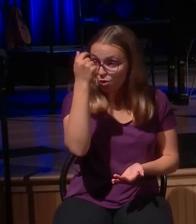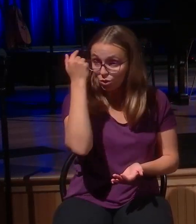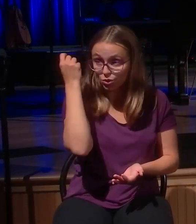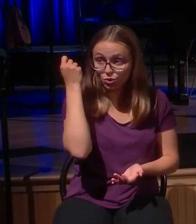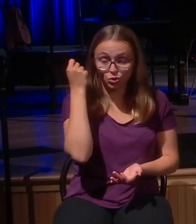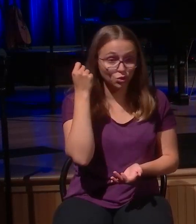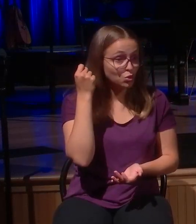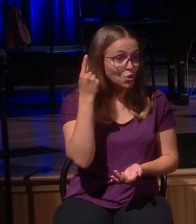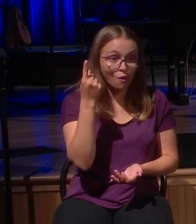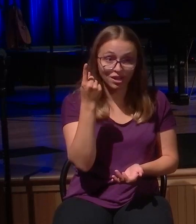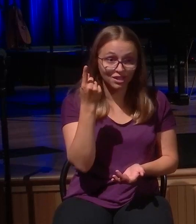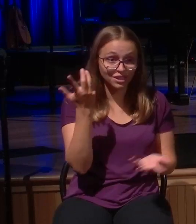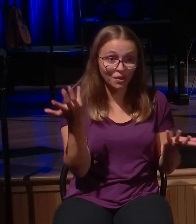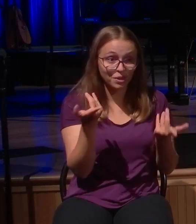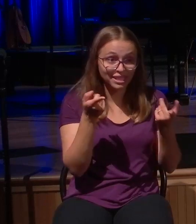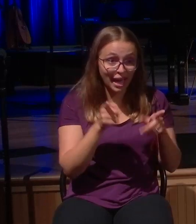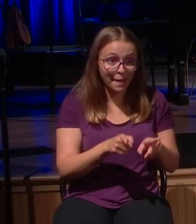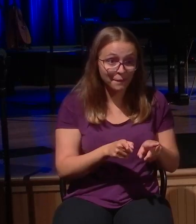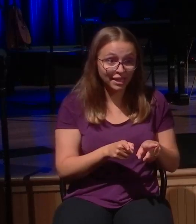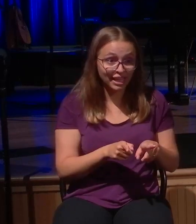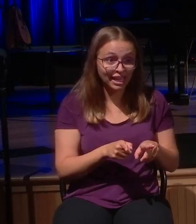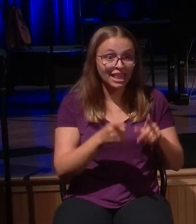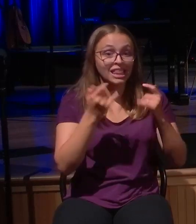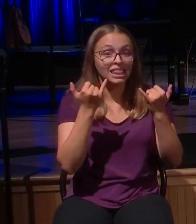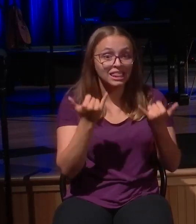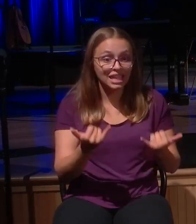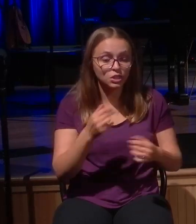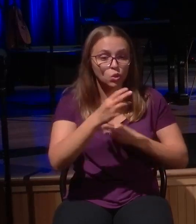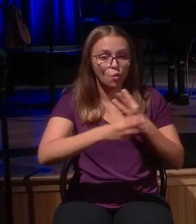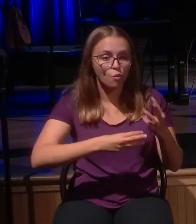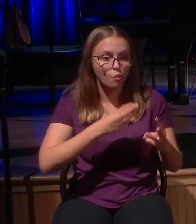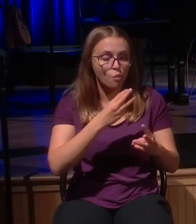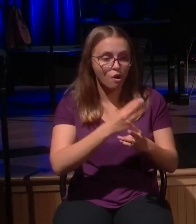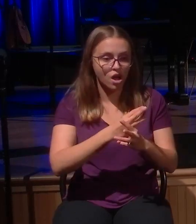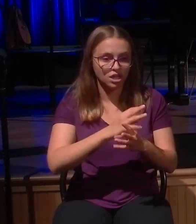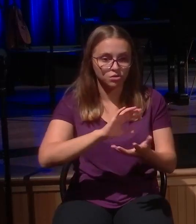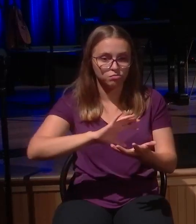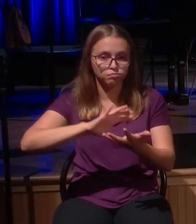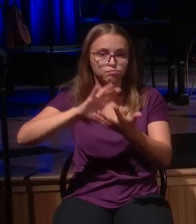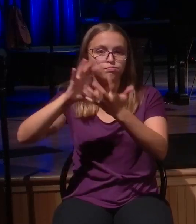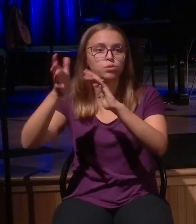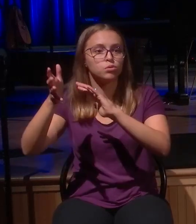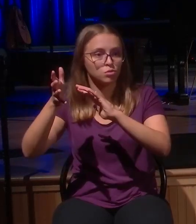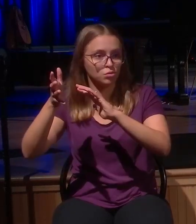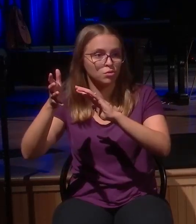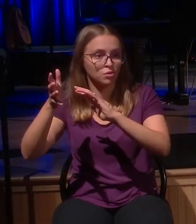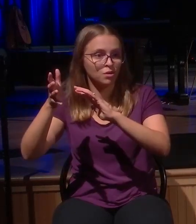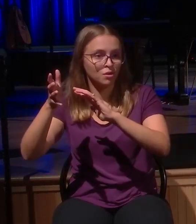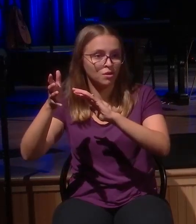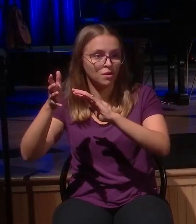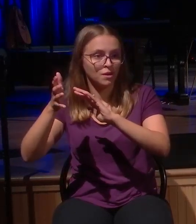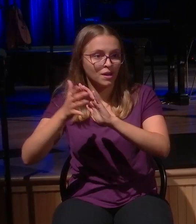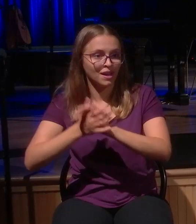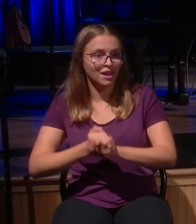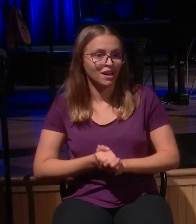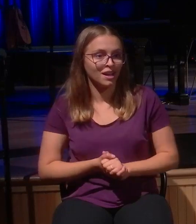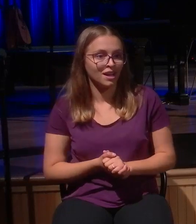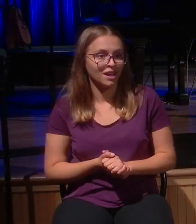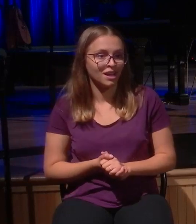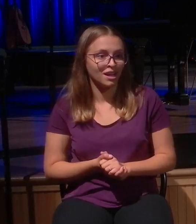is utter ruin, then you don't understand the tension that the Jewish people would have felt regarding a Jewish boy eating with pigs.